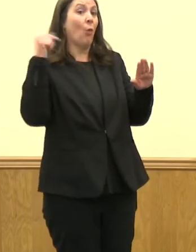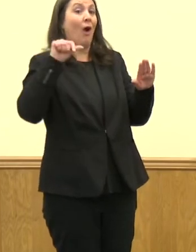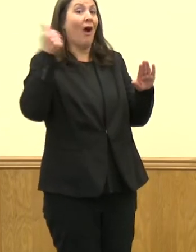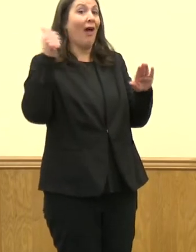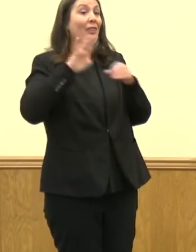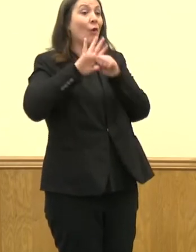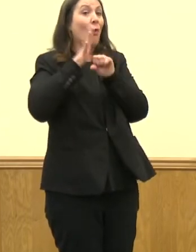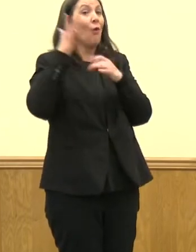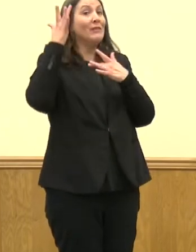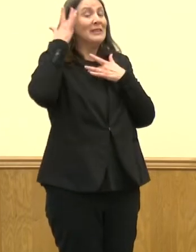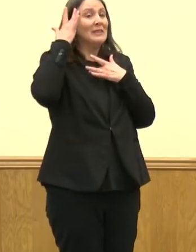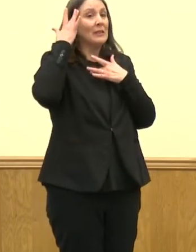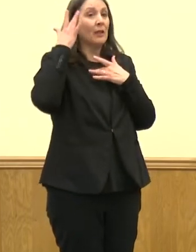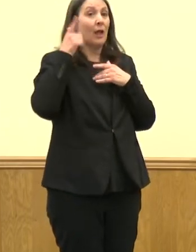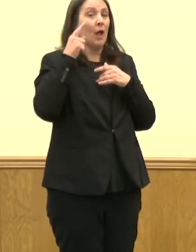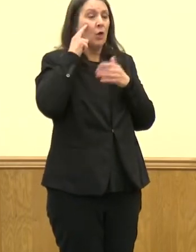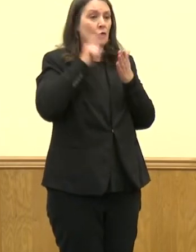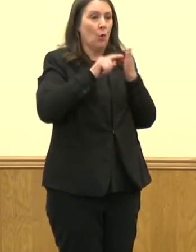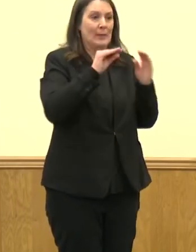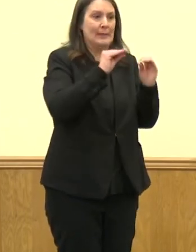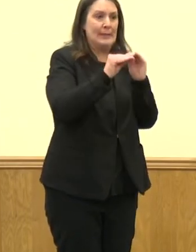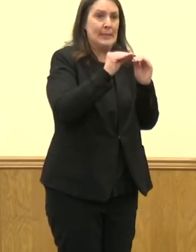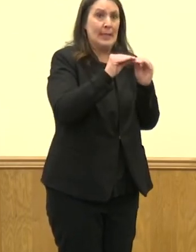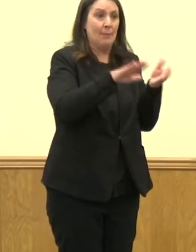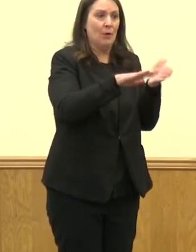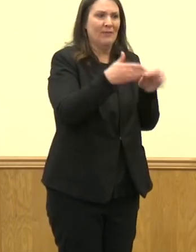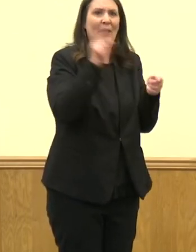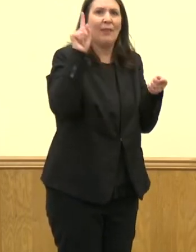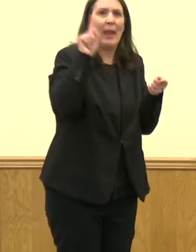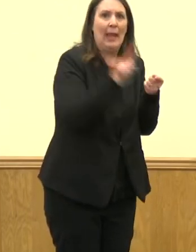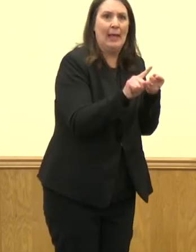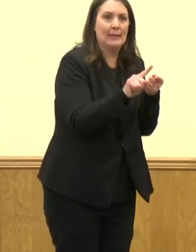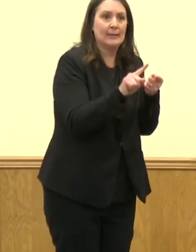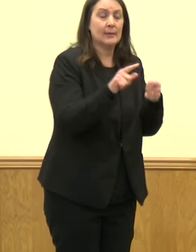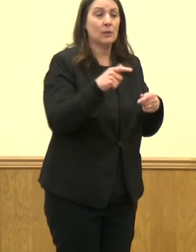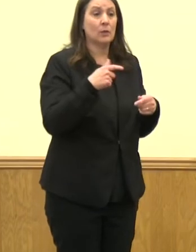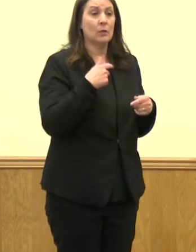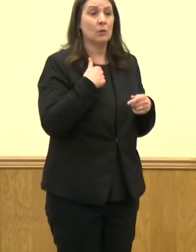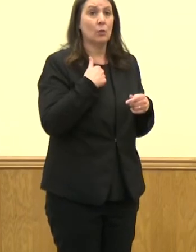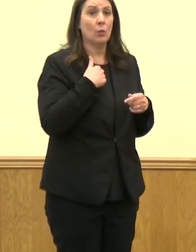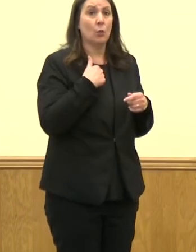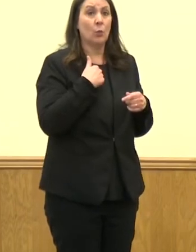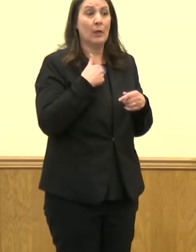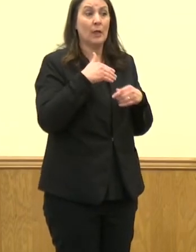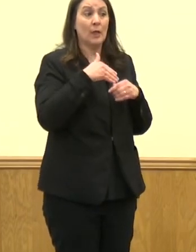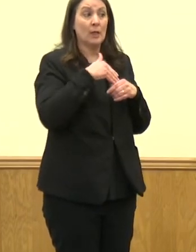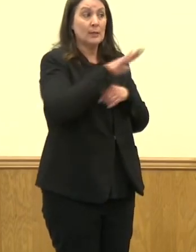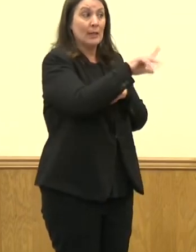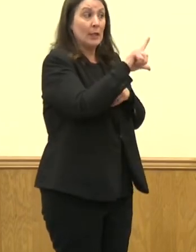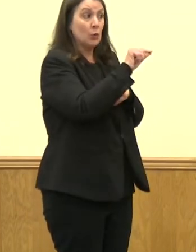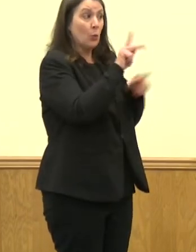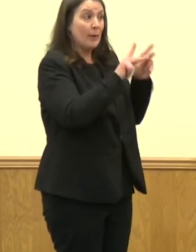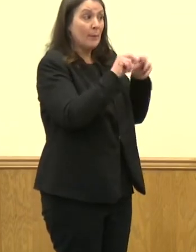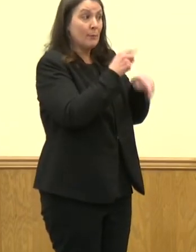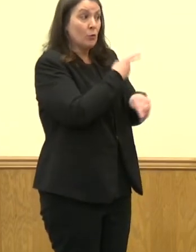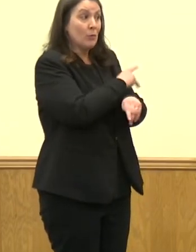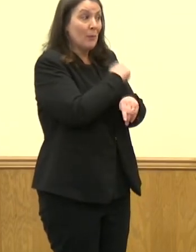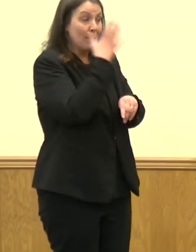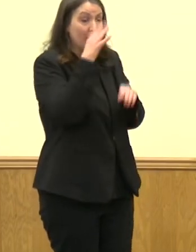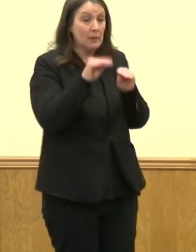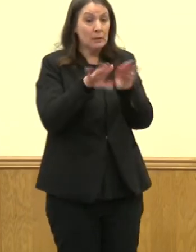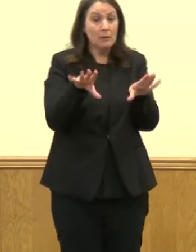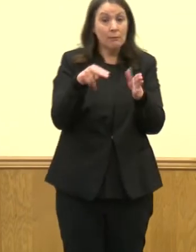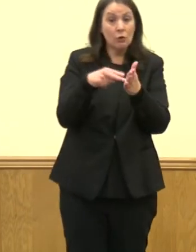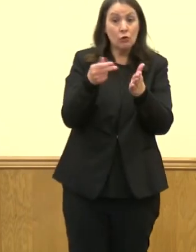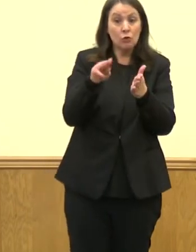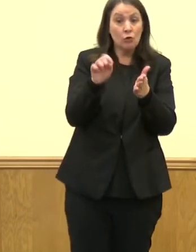the amount of mortality is considerably down. We're not sending 20 patients into the hospitals because of an outbreak at a